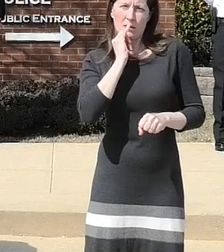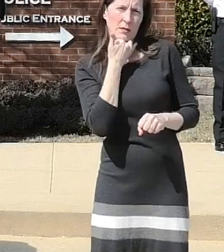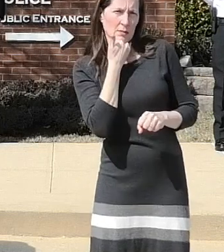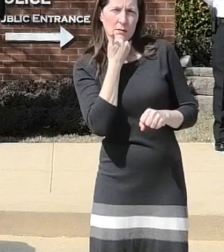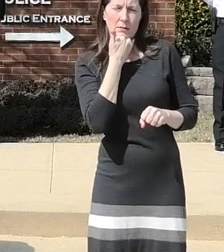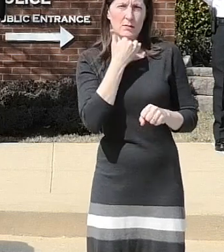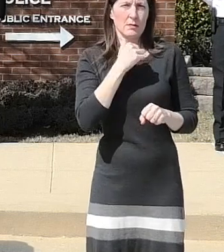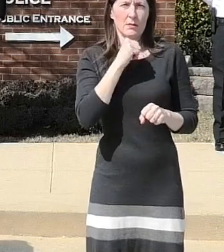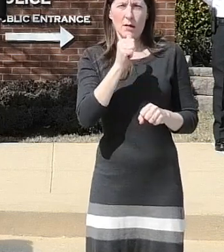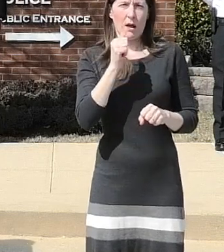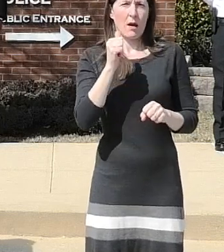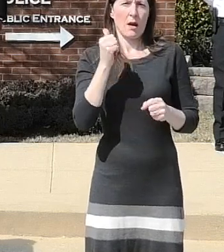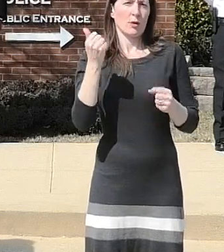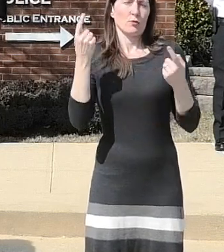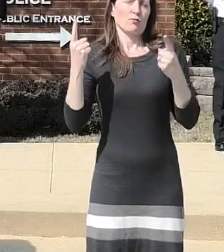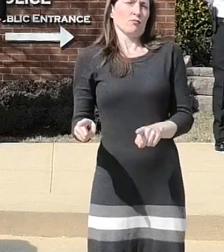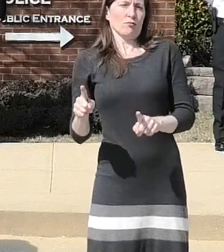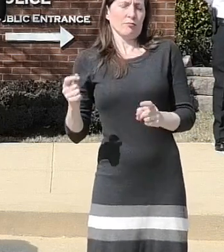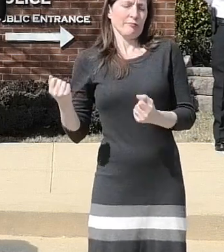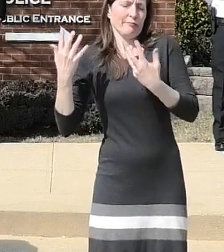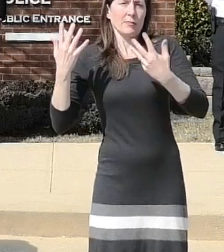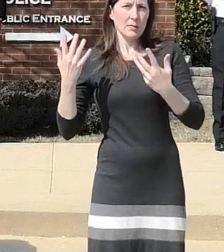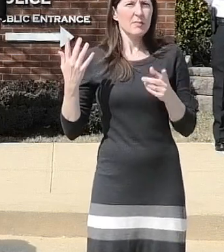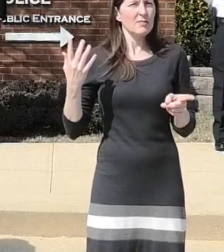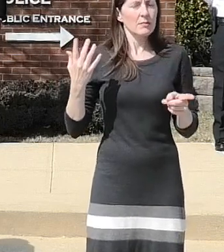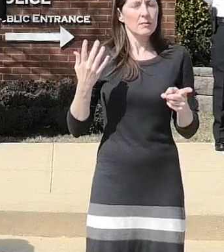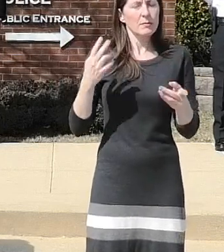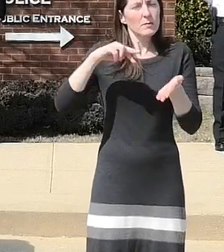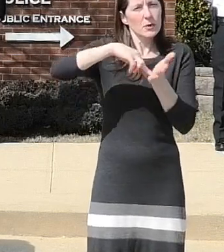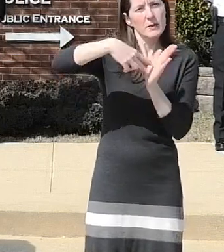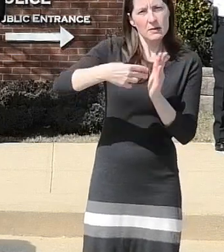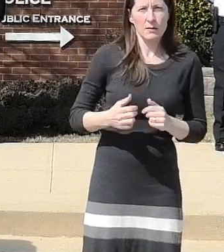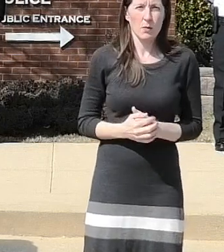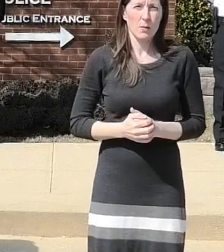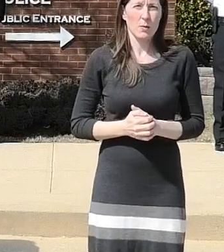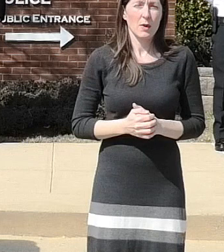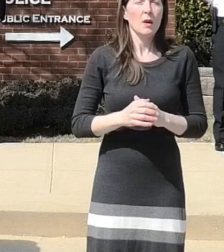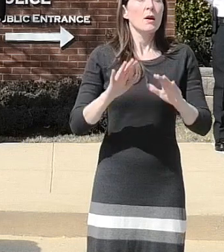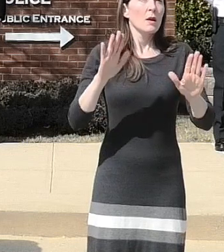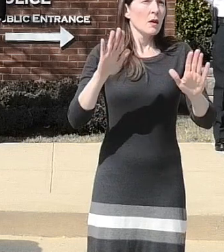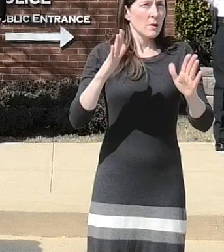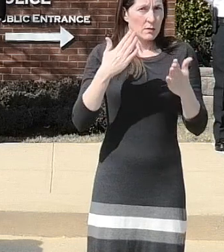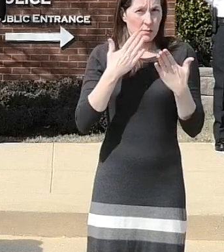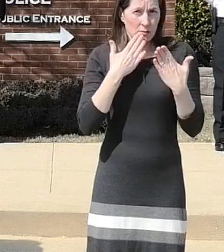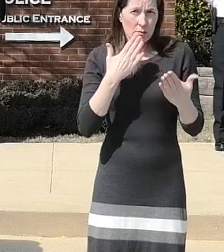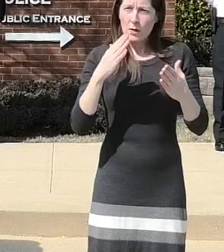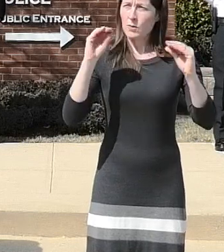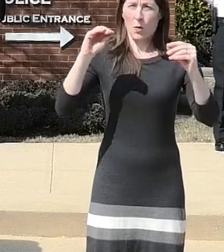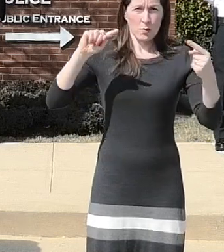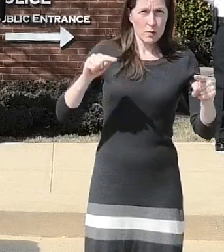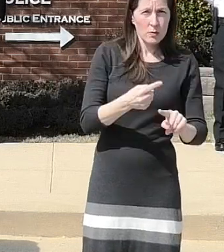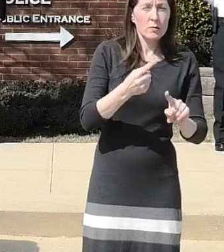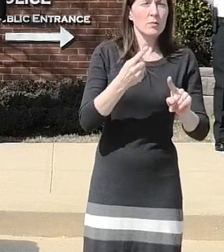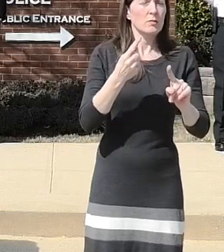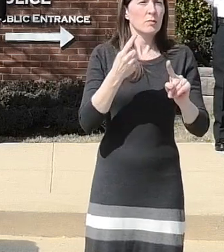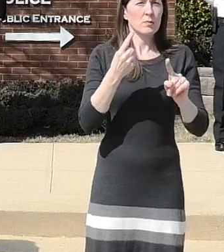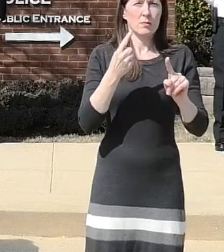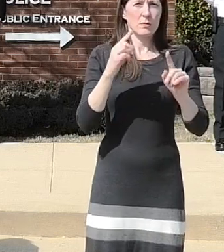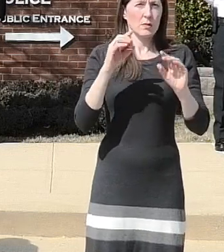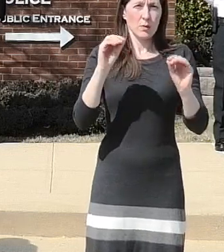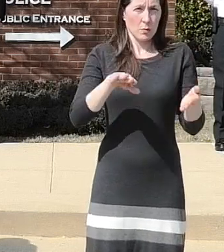while there were no reported injuries to either residents or fire department personnel as the result of these fires